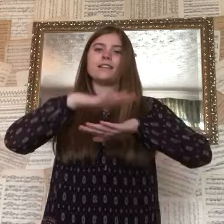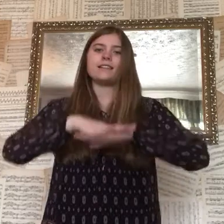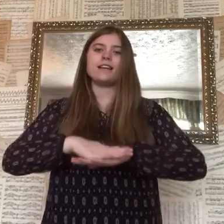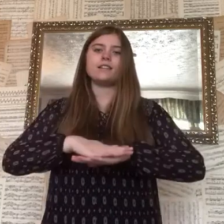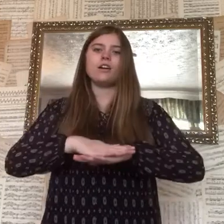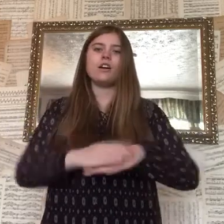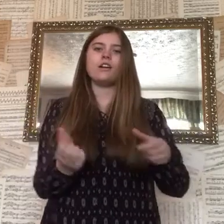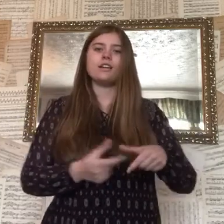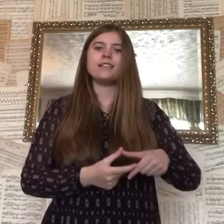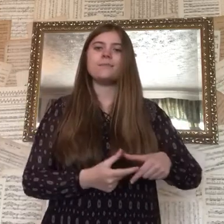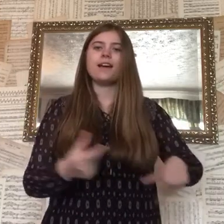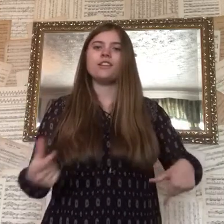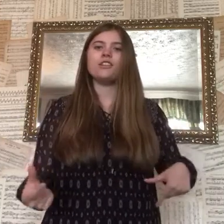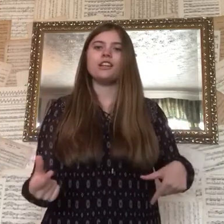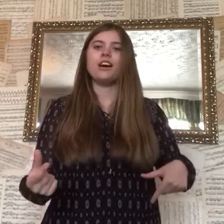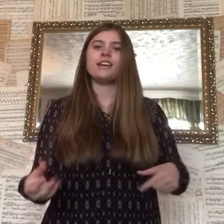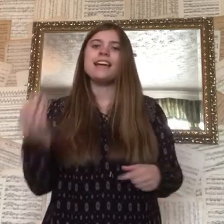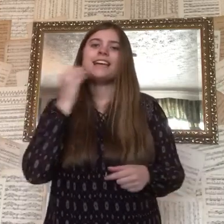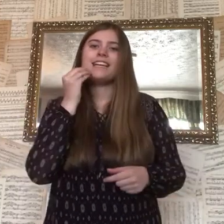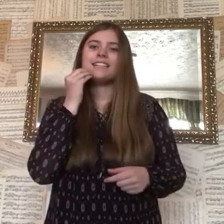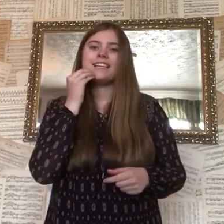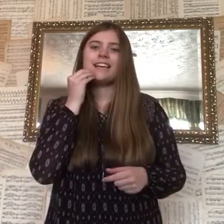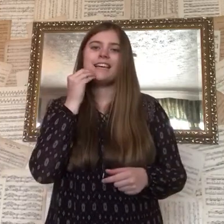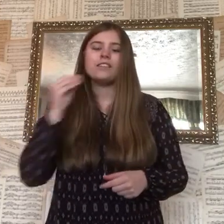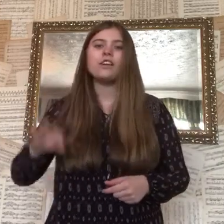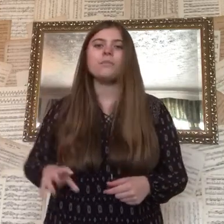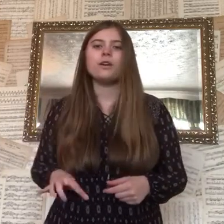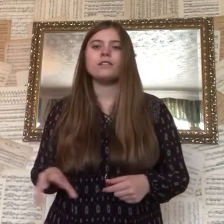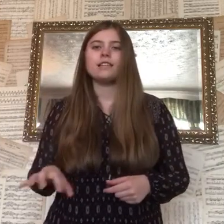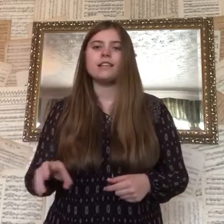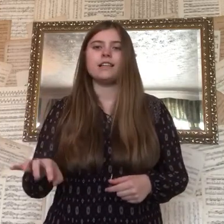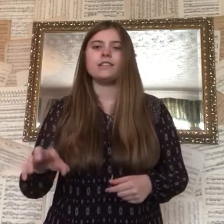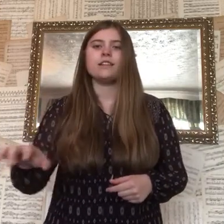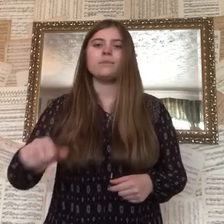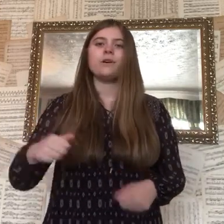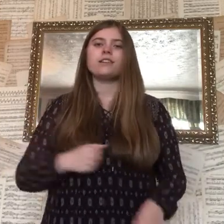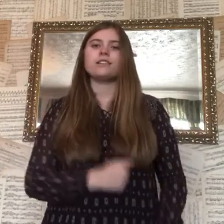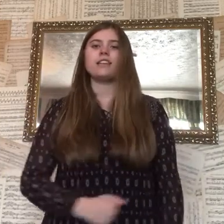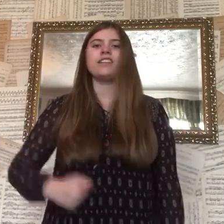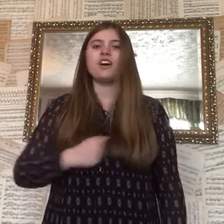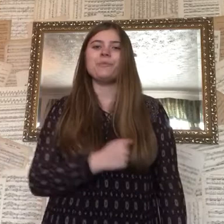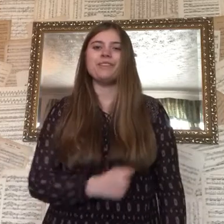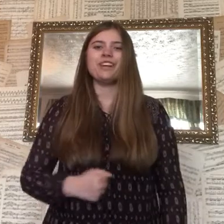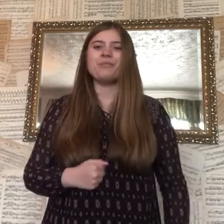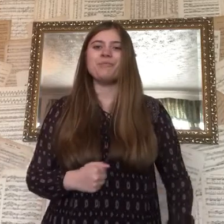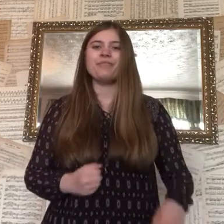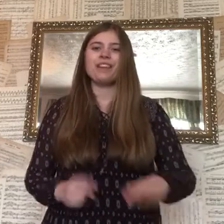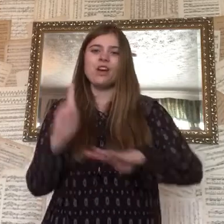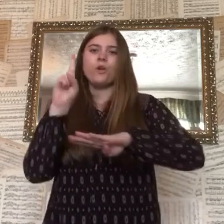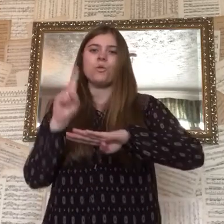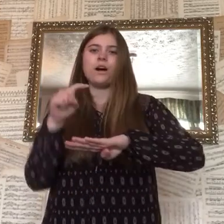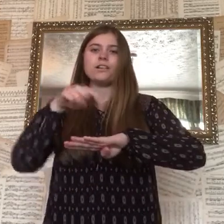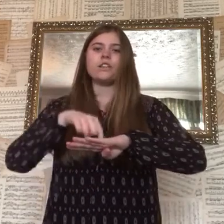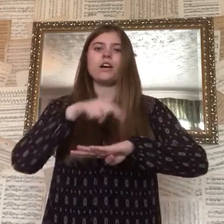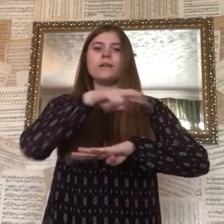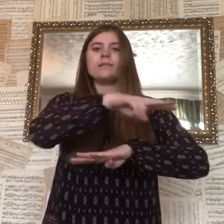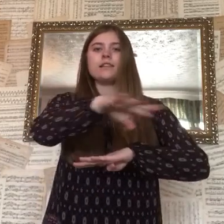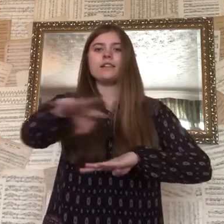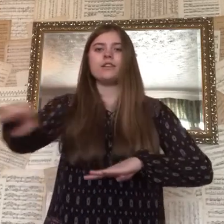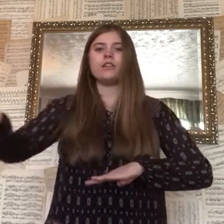sat on a speckled log eating the most delicious bugs. Yum yum! One jumped into